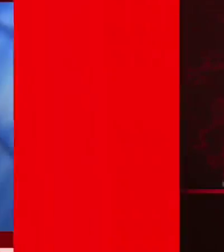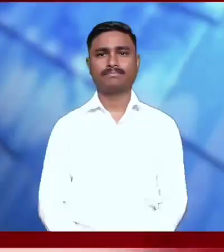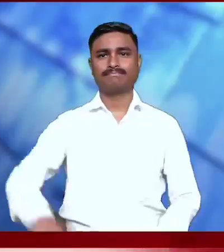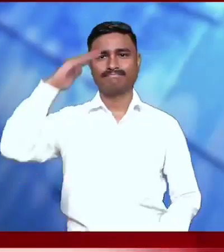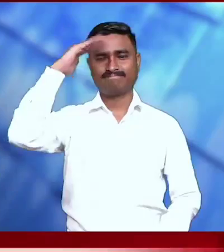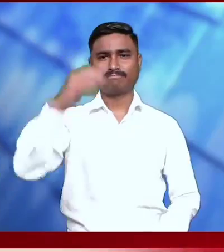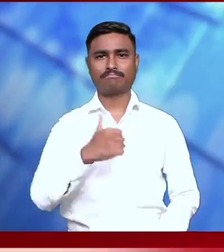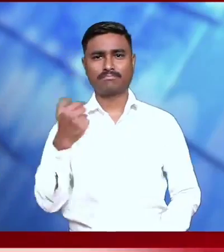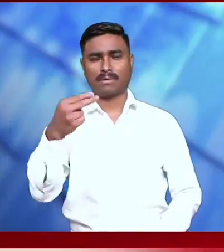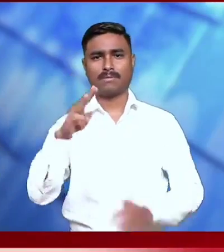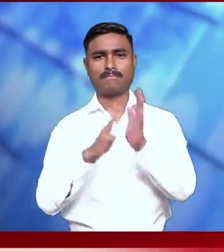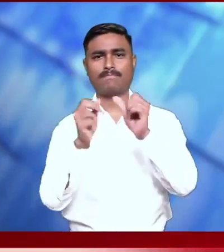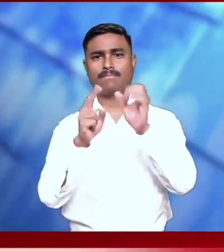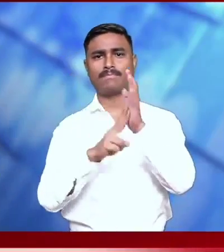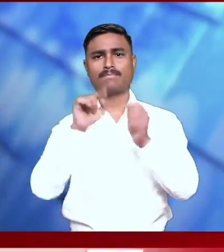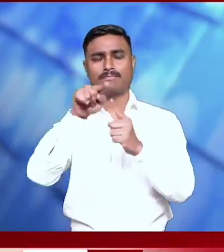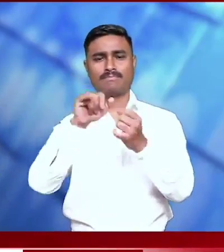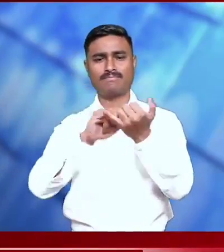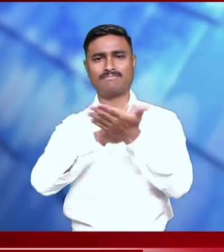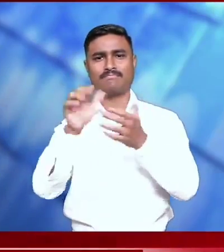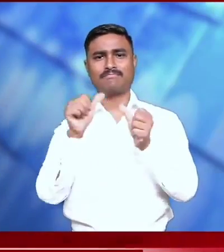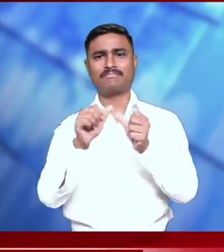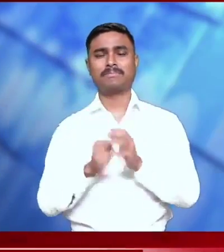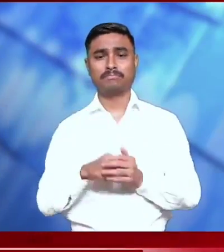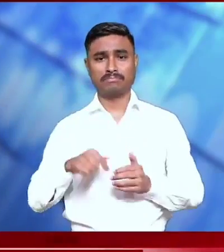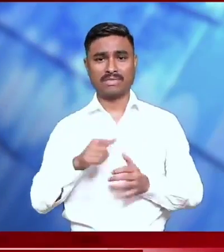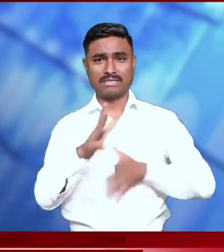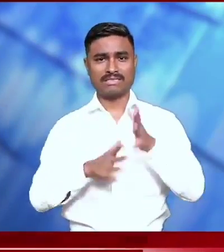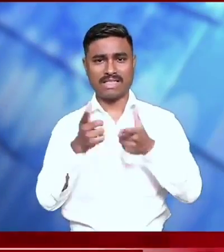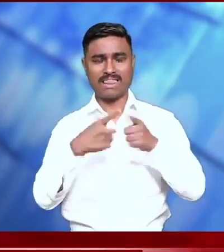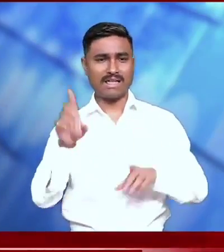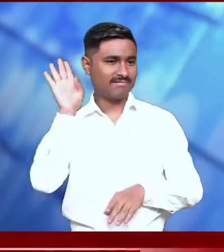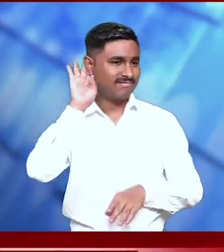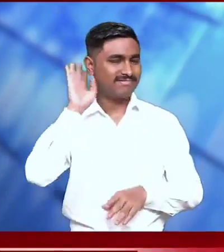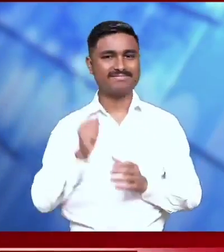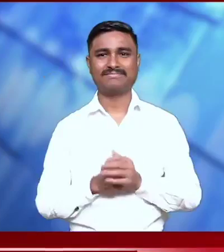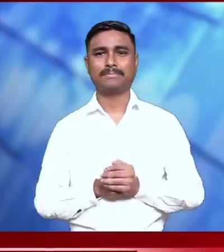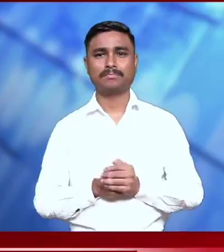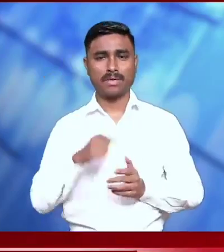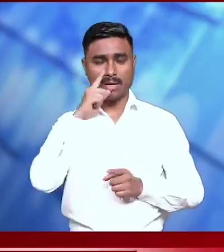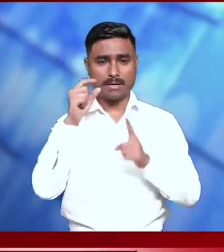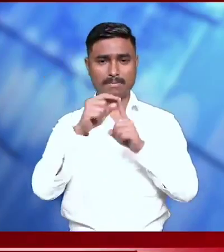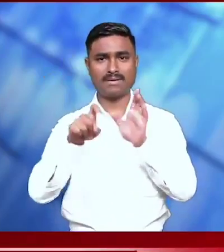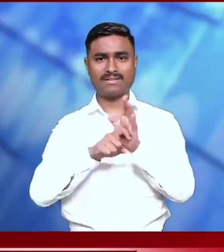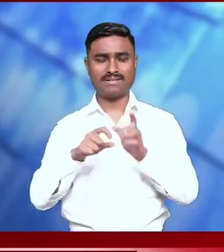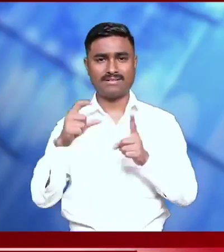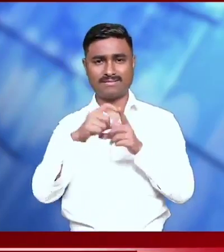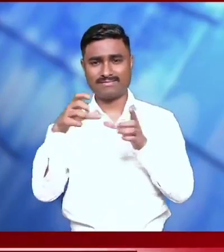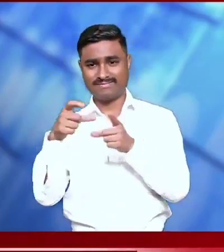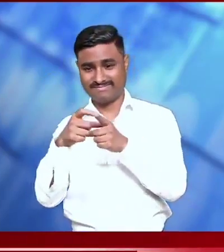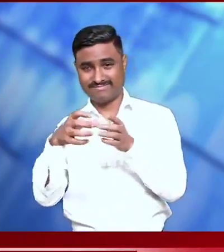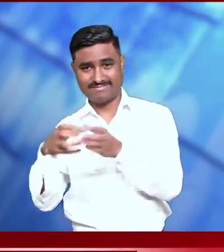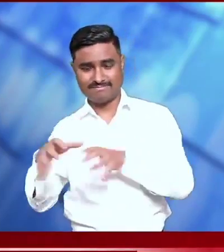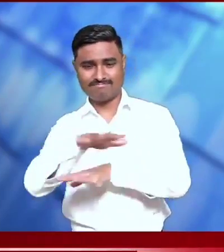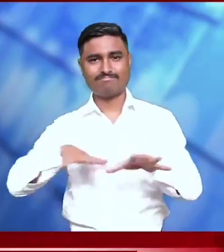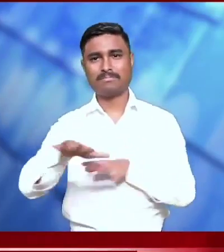Hello, am Manisha and you are watching a special broadcast of IPR Department on News for Hearing Impaired. With me